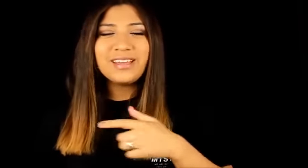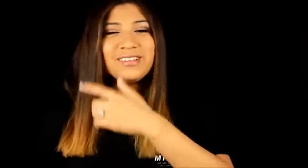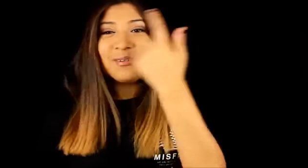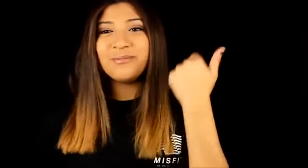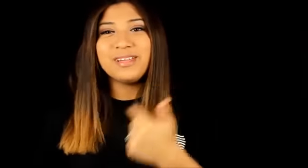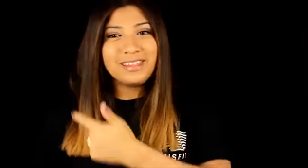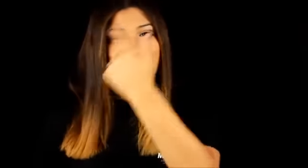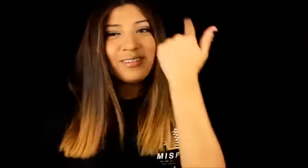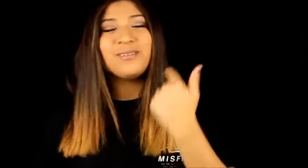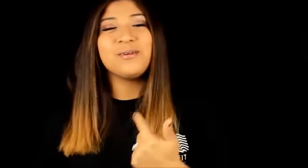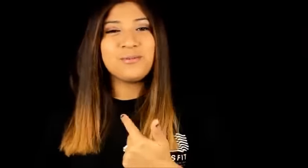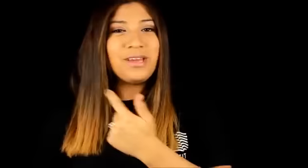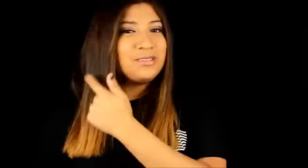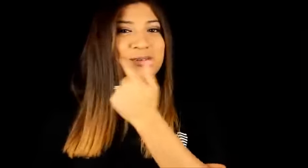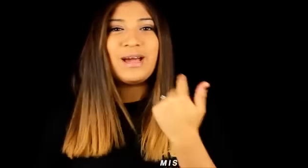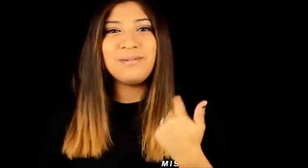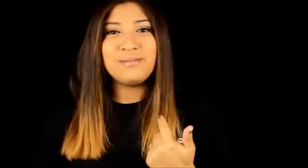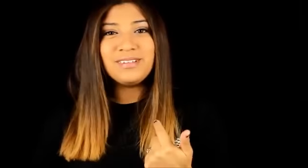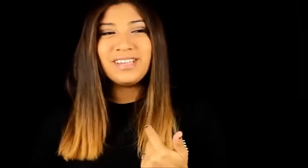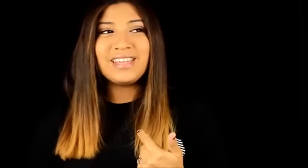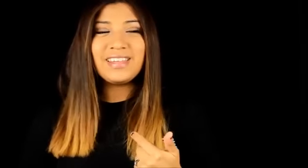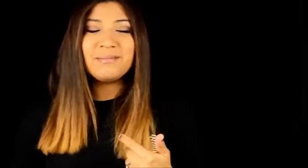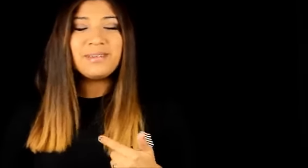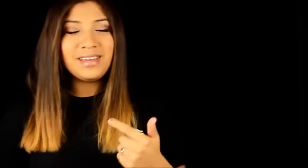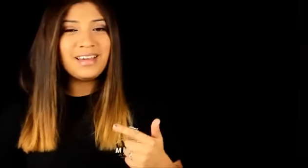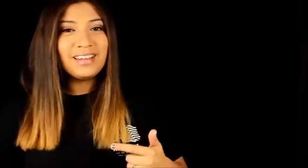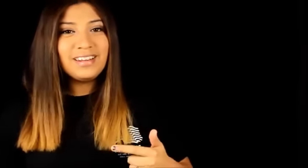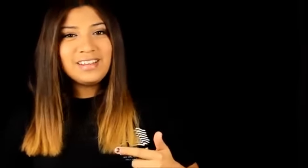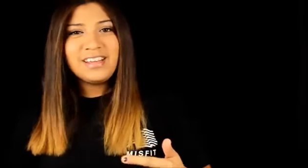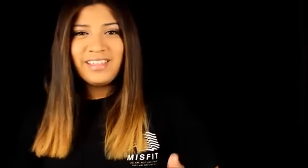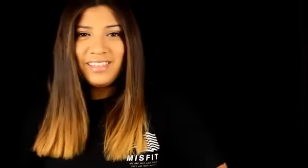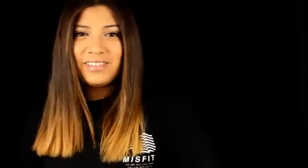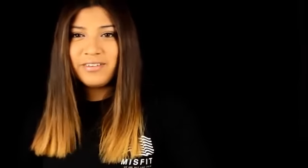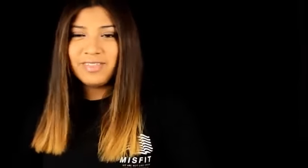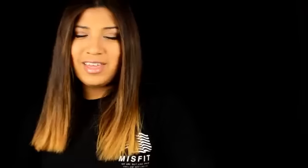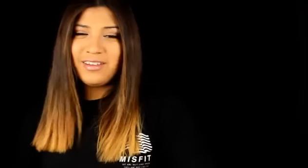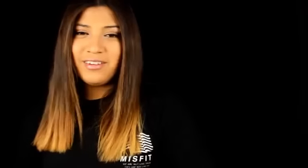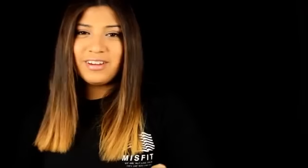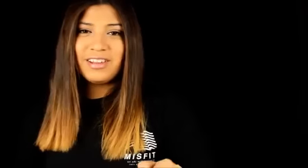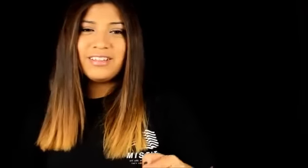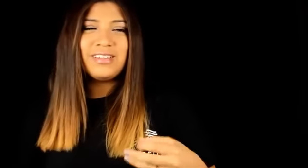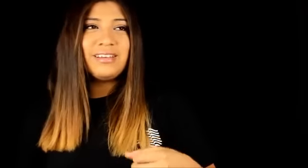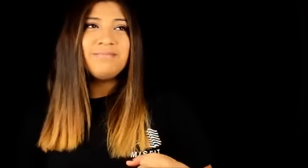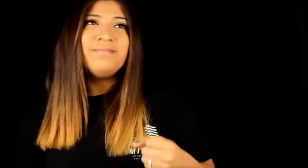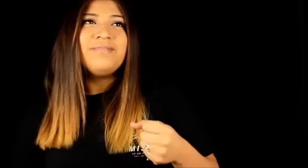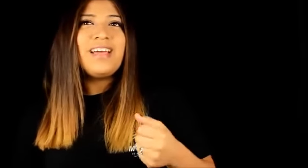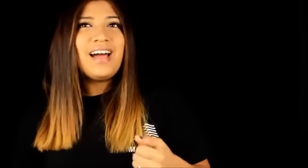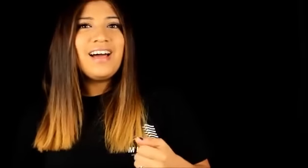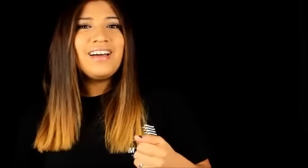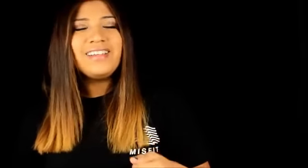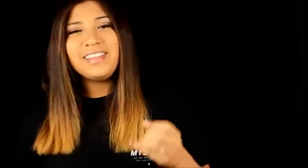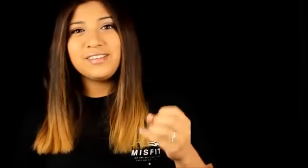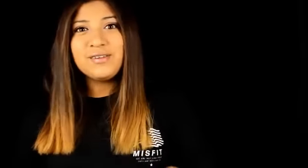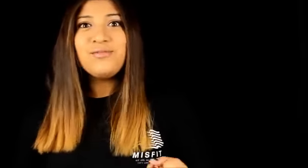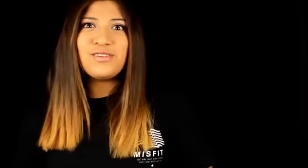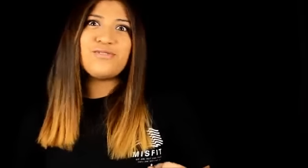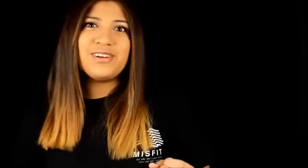I sound like to look way too happy to be saying that but yeah I like love the anger and it's like look it's so different